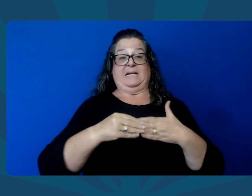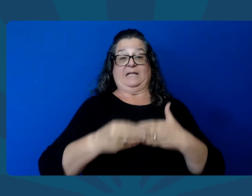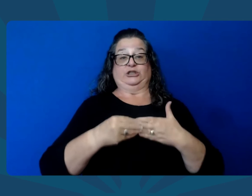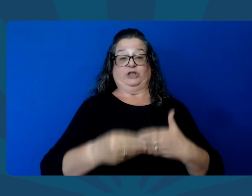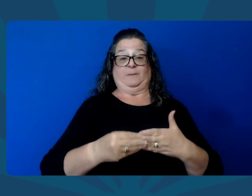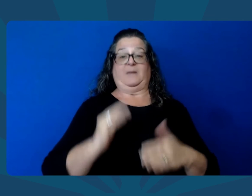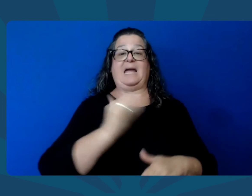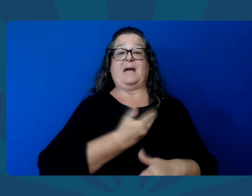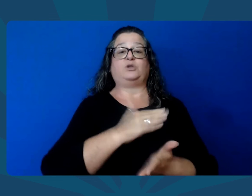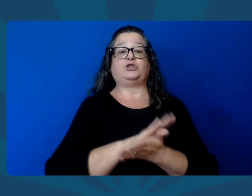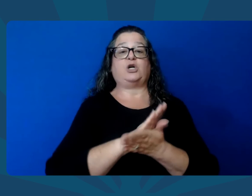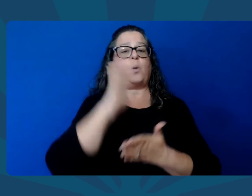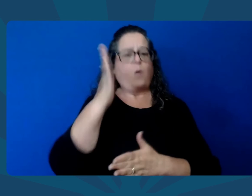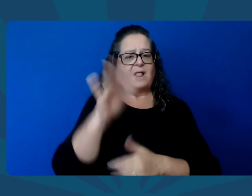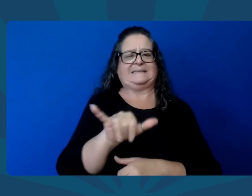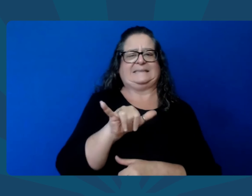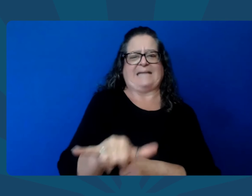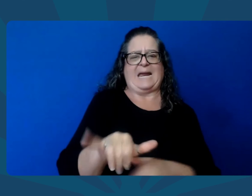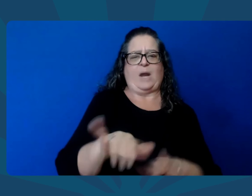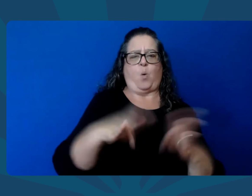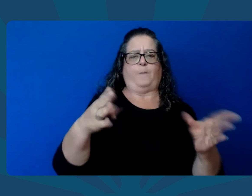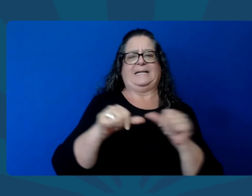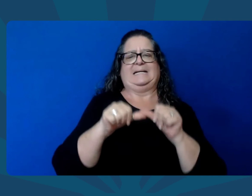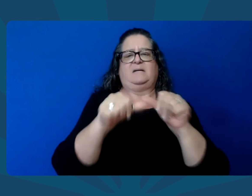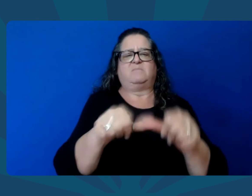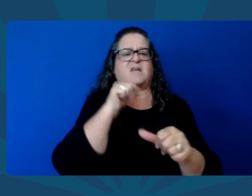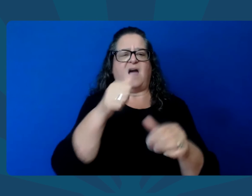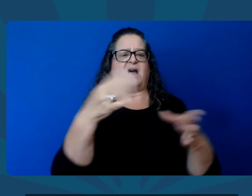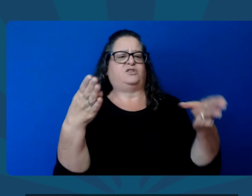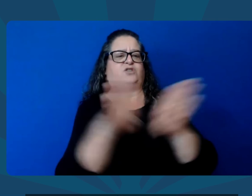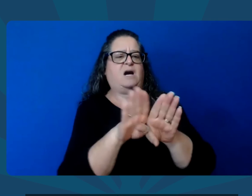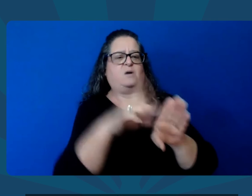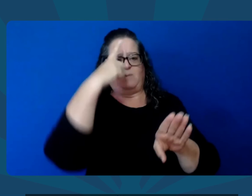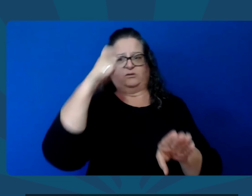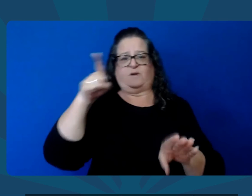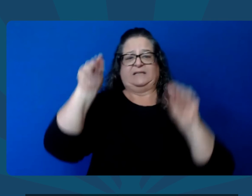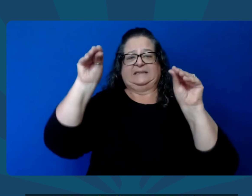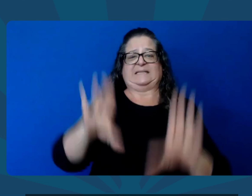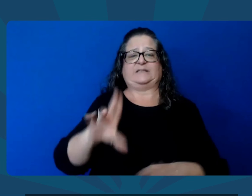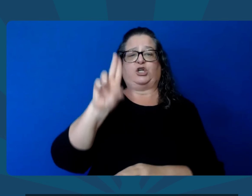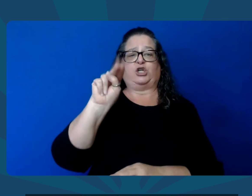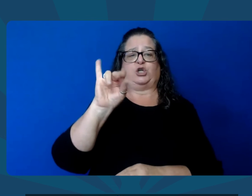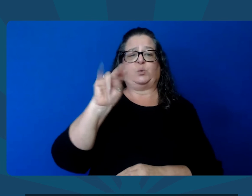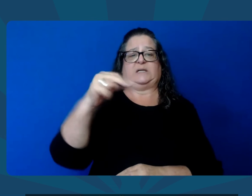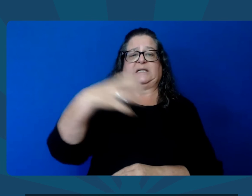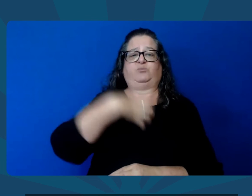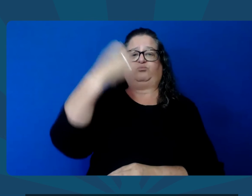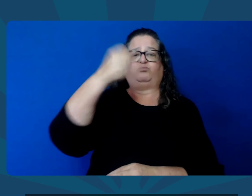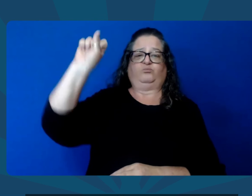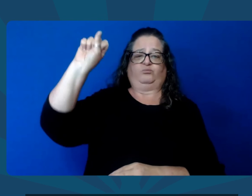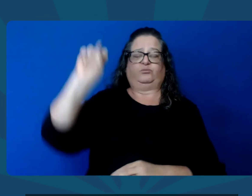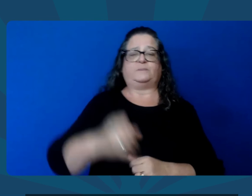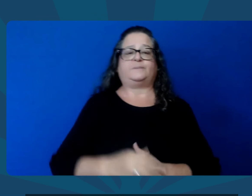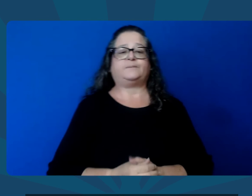Moreover, under my leadership, our schools will stay open and not